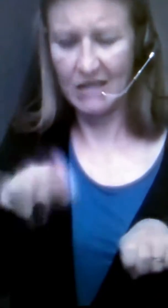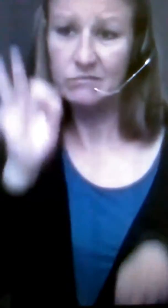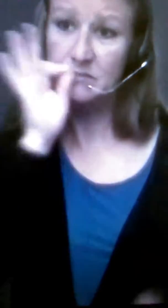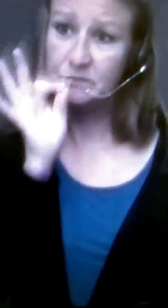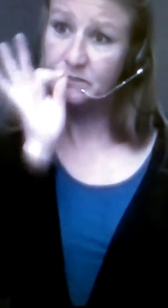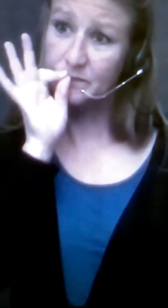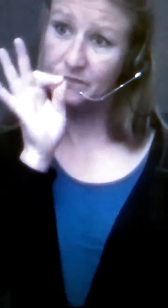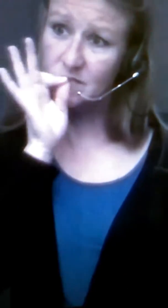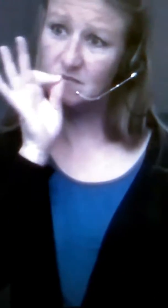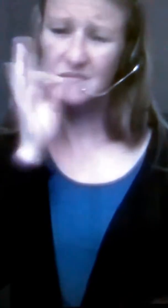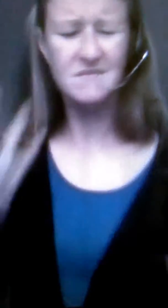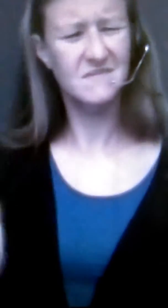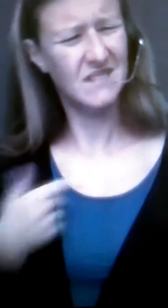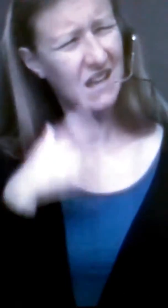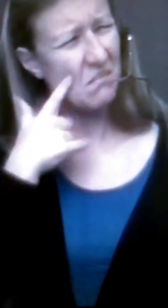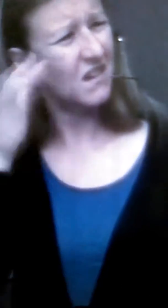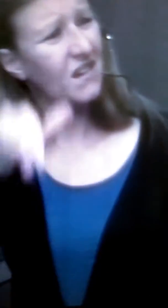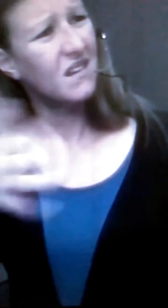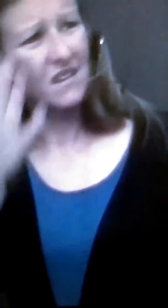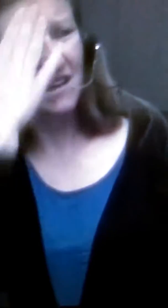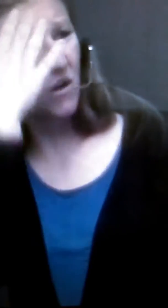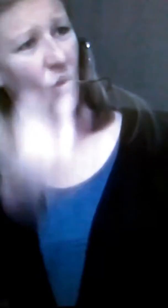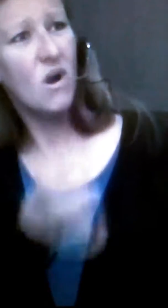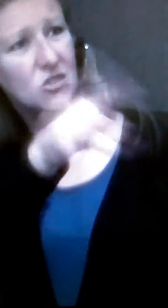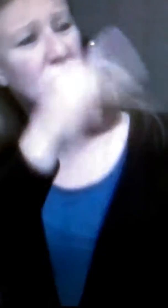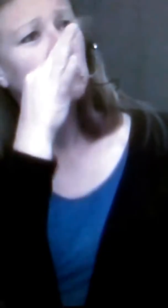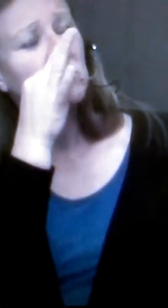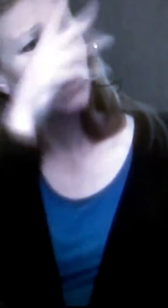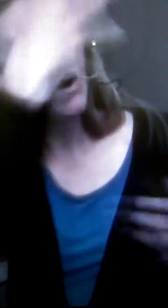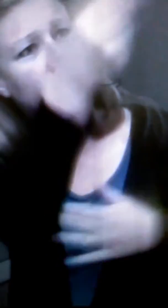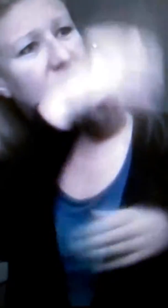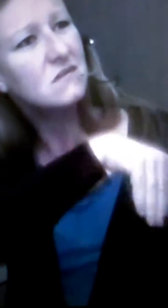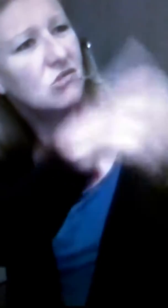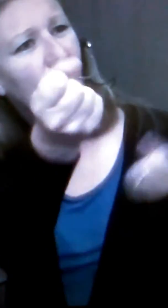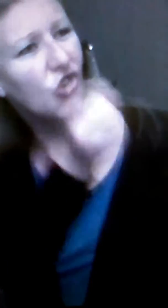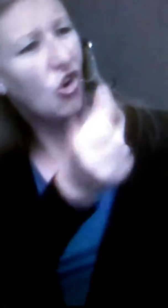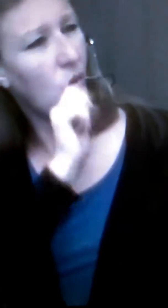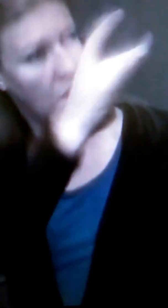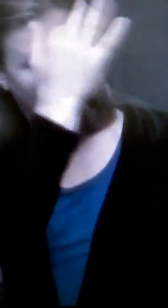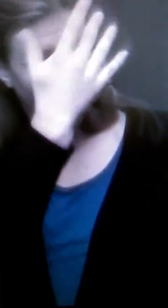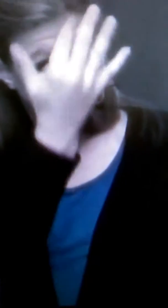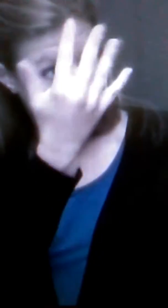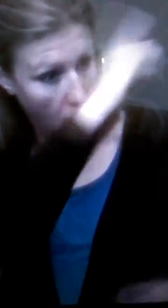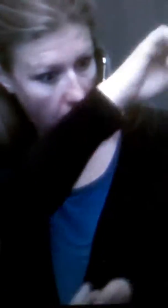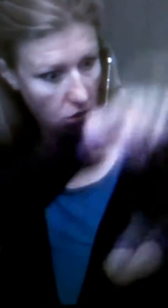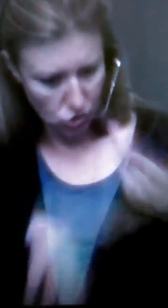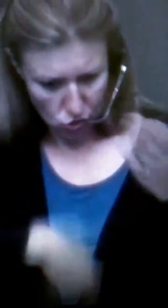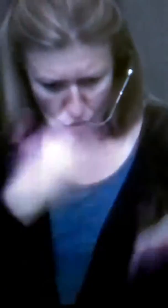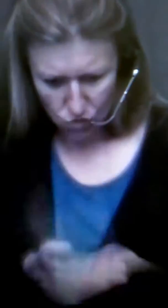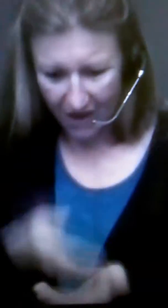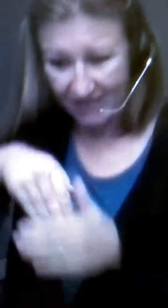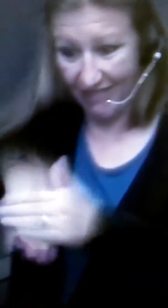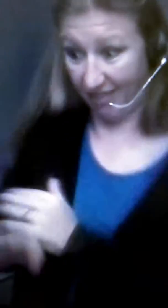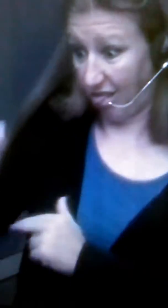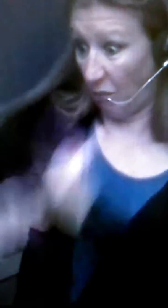weed, I'm all with you. Okay? If you are a weed smoker, come on. You have to. But don't come into the